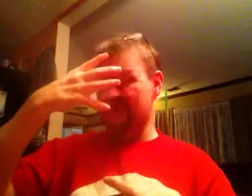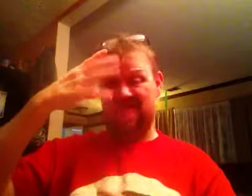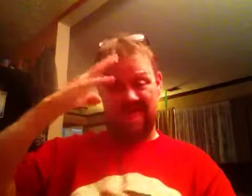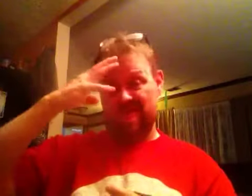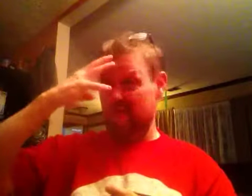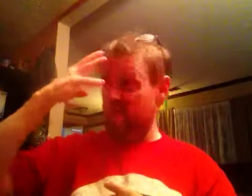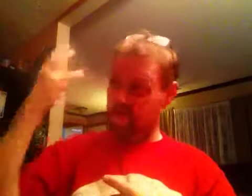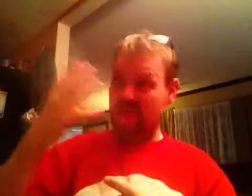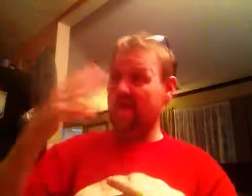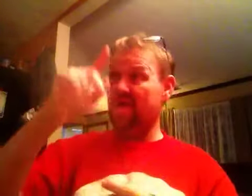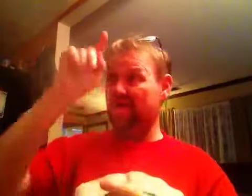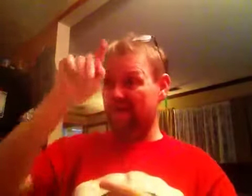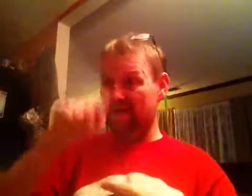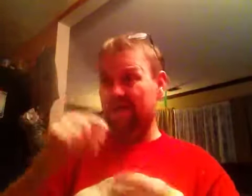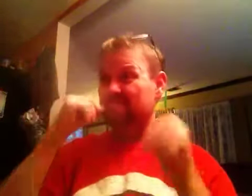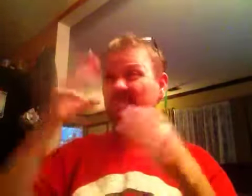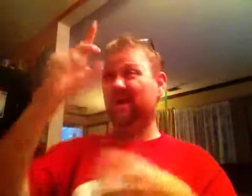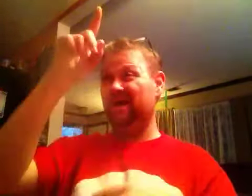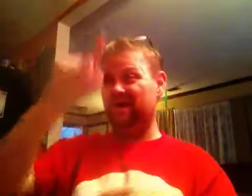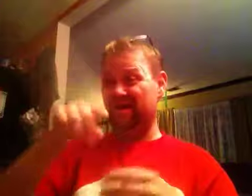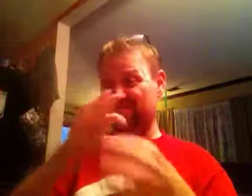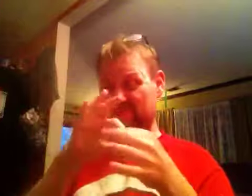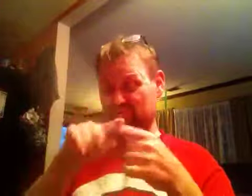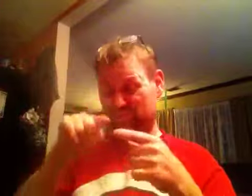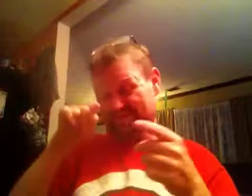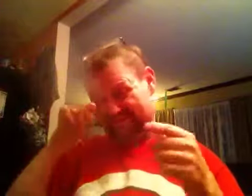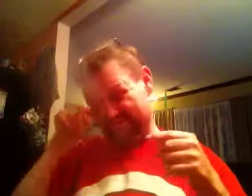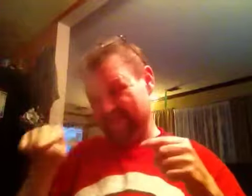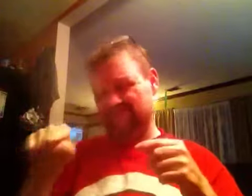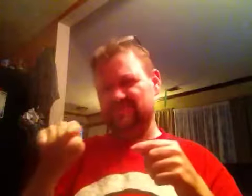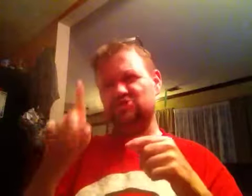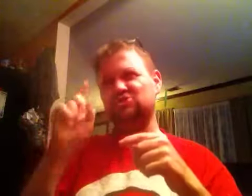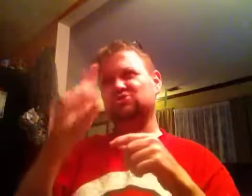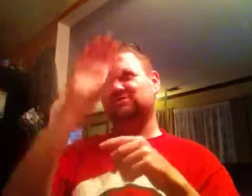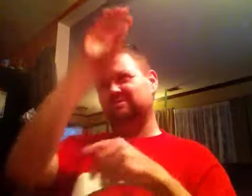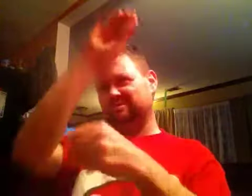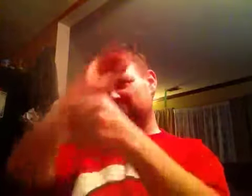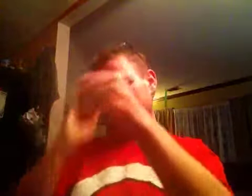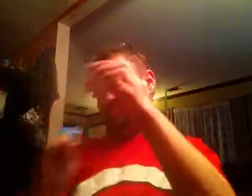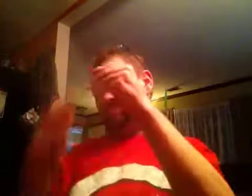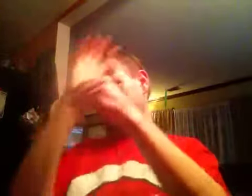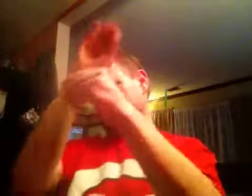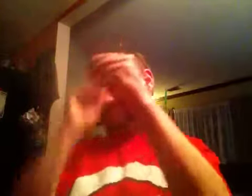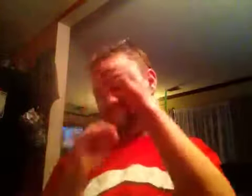Contact too quick. A controlling company is scheduled. Affirmative. Control contained.